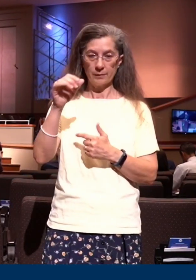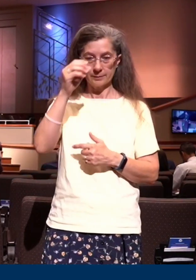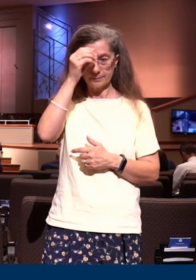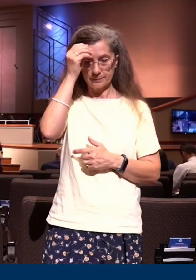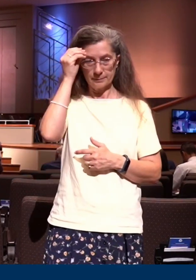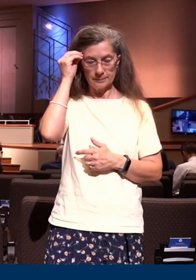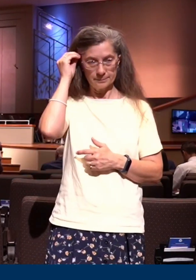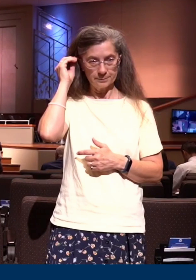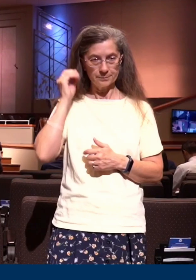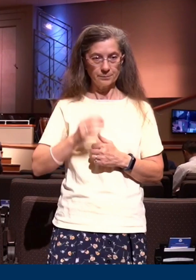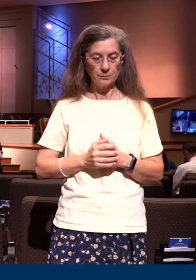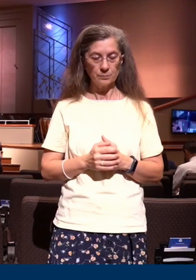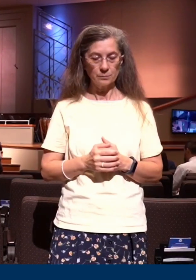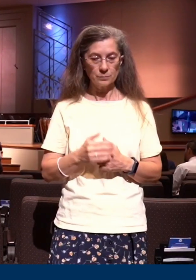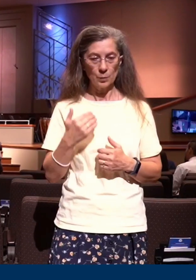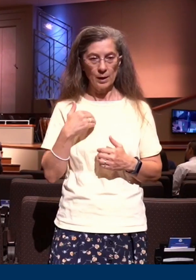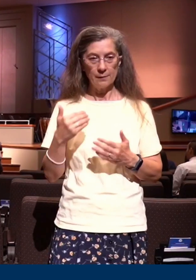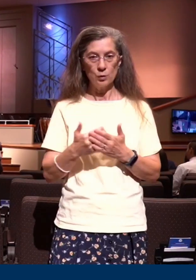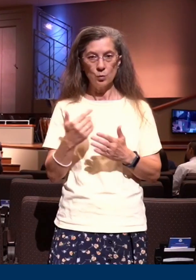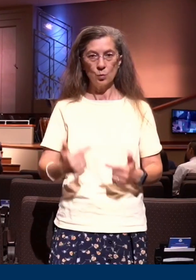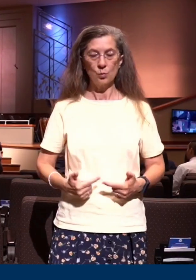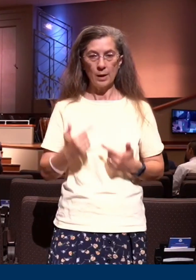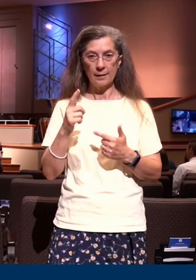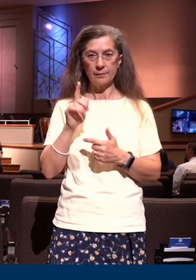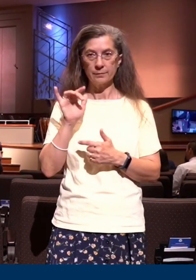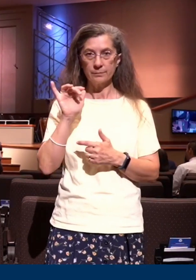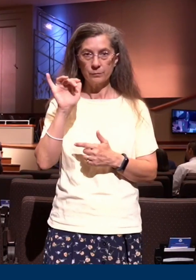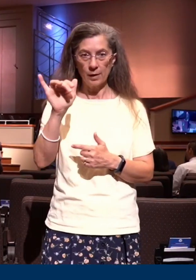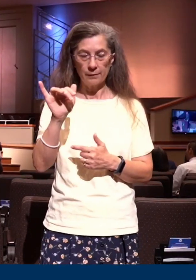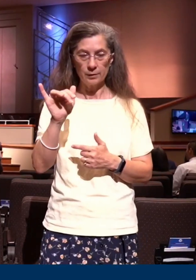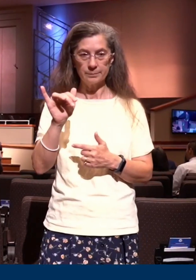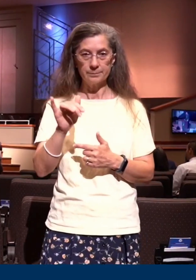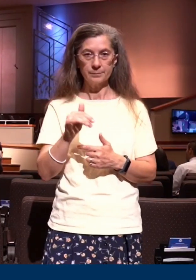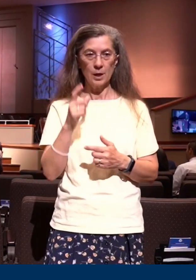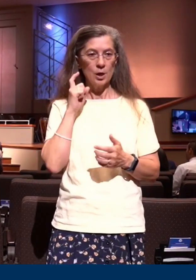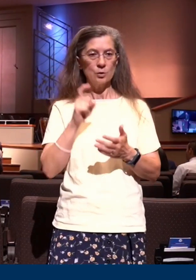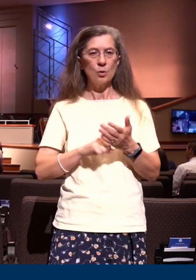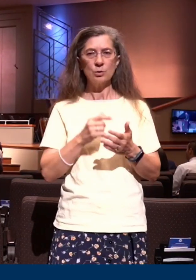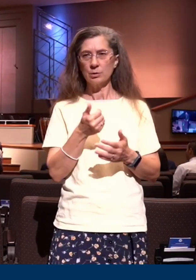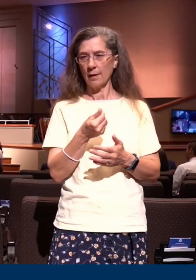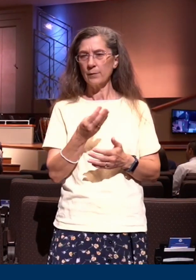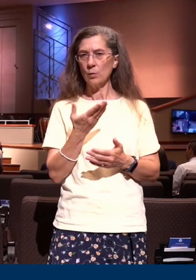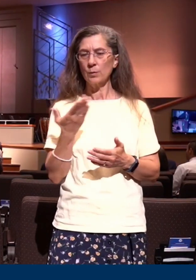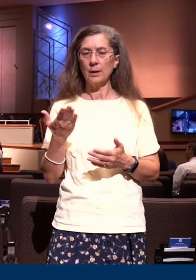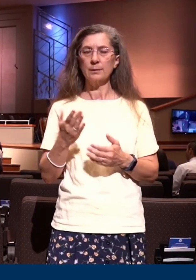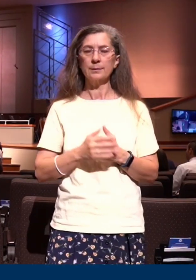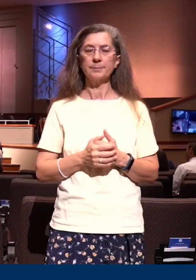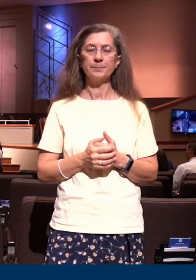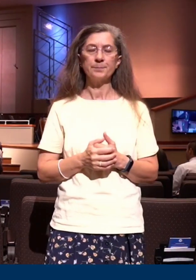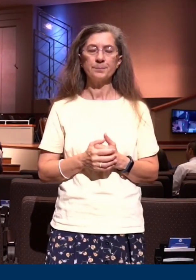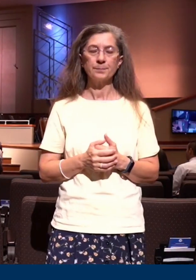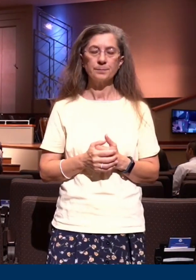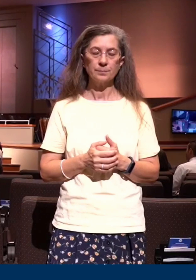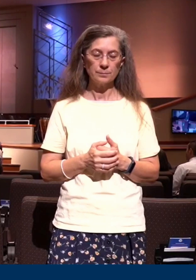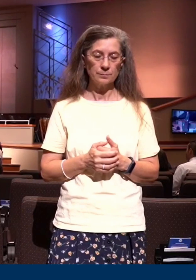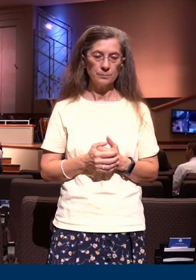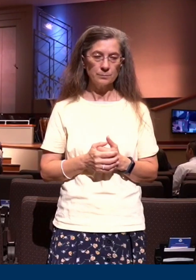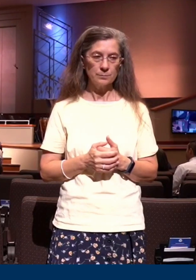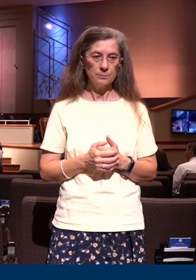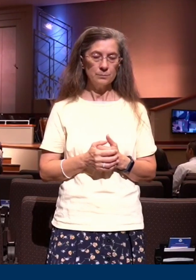permanence of the new life. Let's see a few things about this tonight. First, the permanence of the new life shows us that we will live